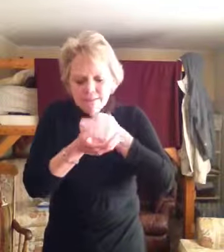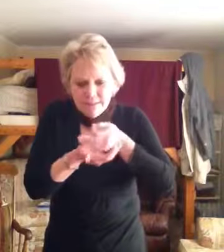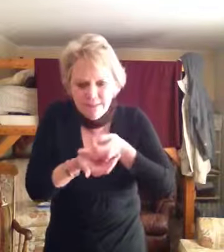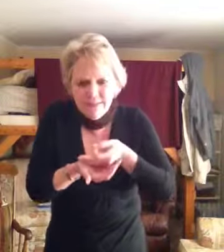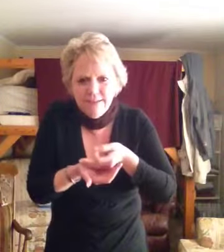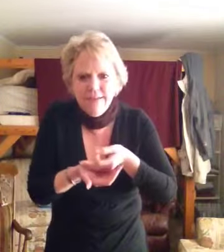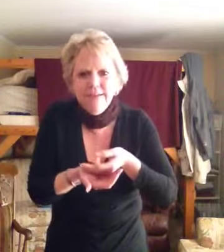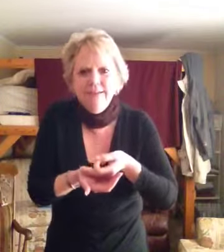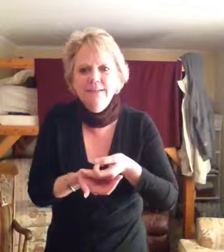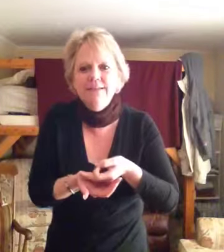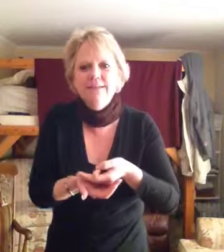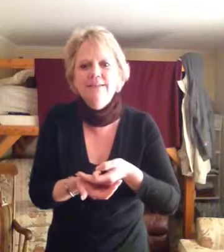see.